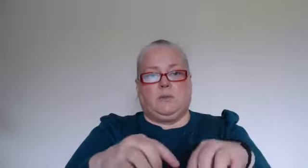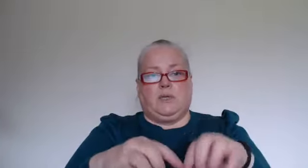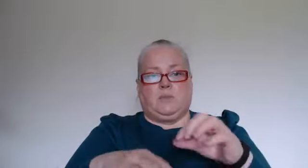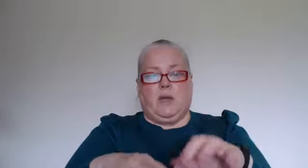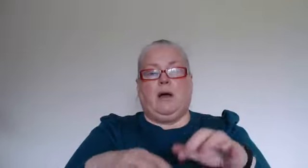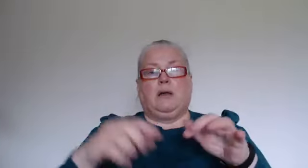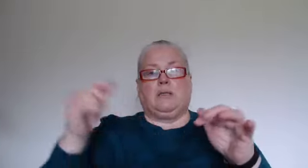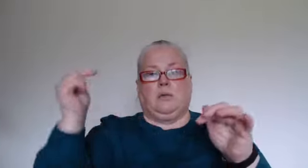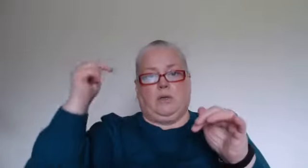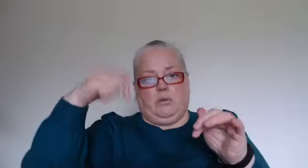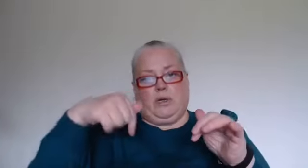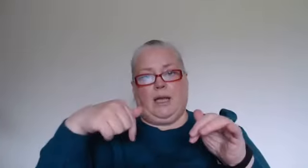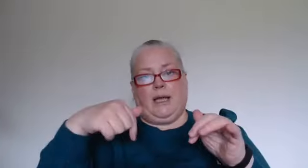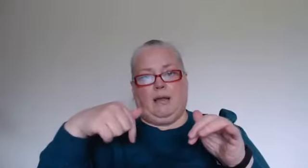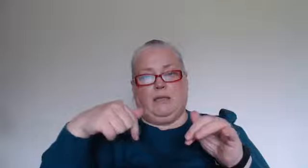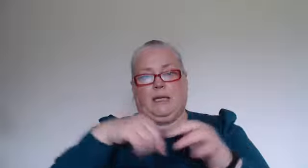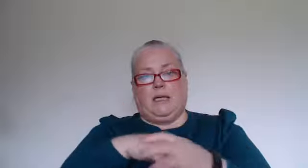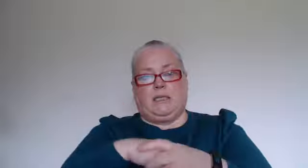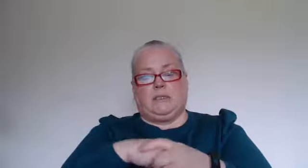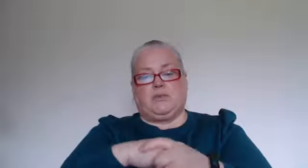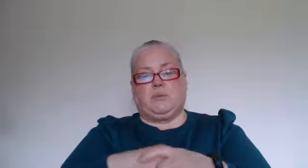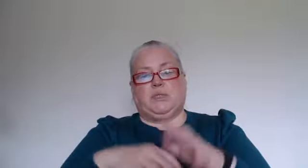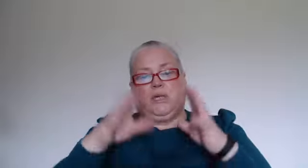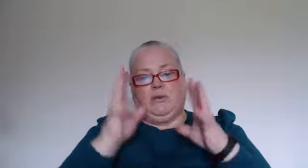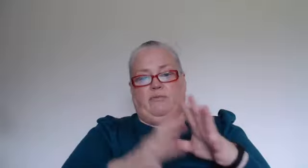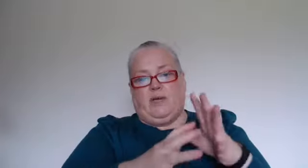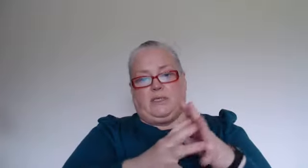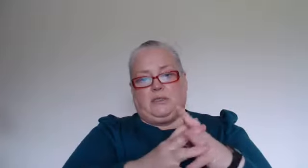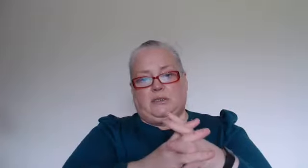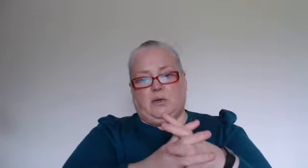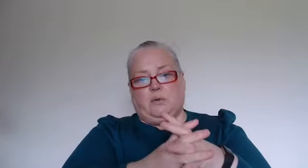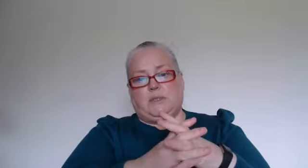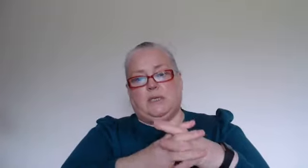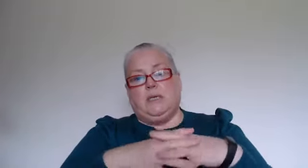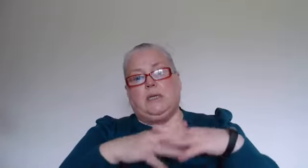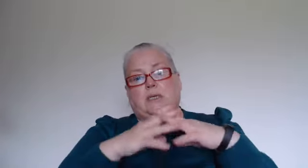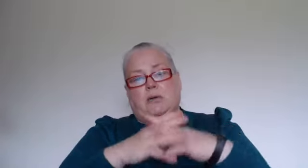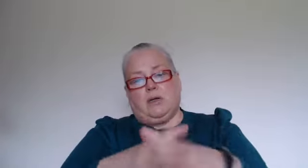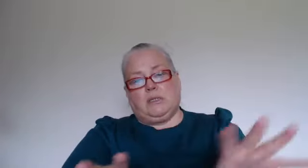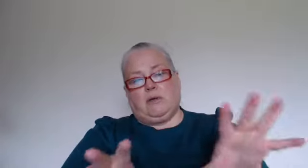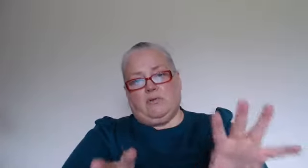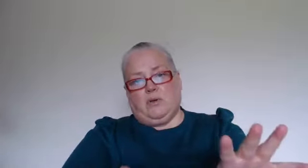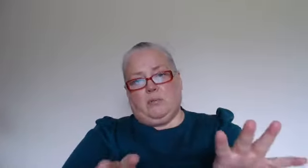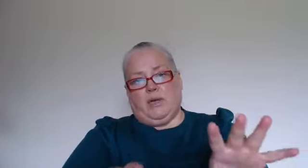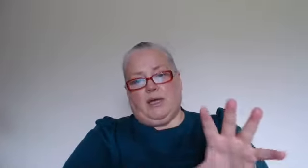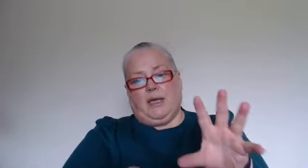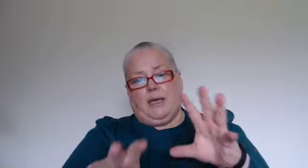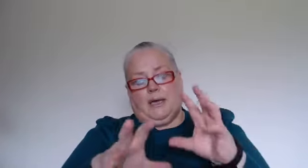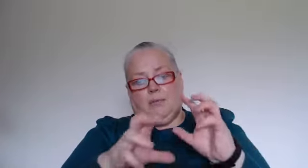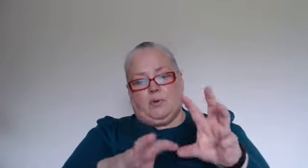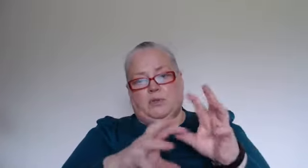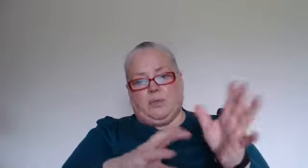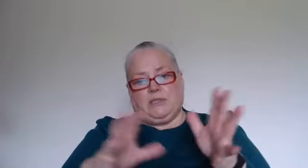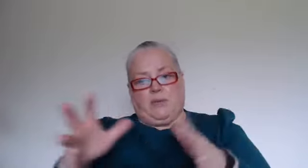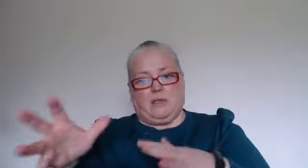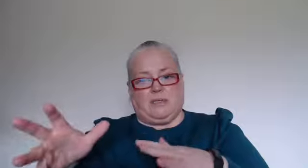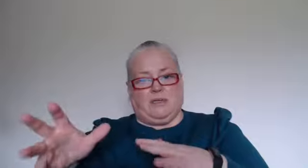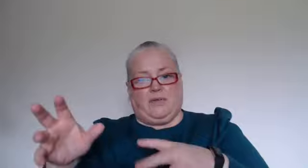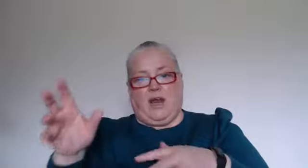week's blog so you know click on the link in the description and you'll find all those you can also have a look at my uh book the building blocks of self-care